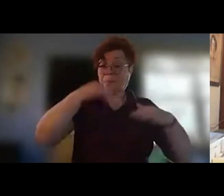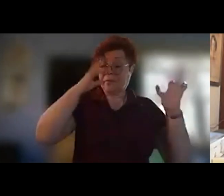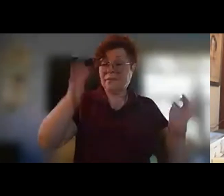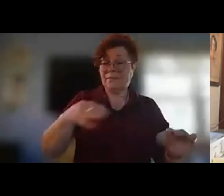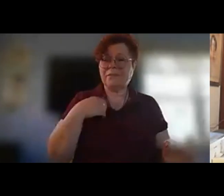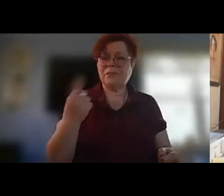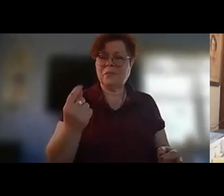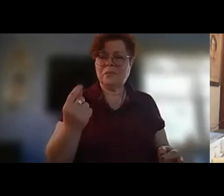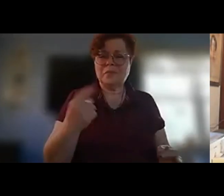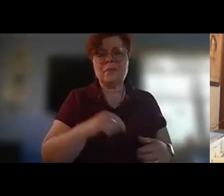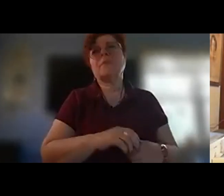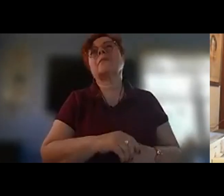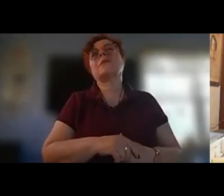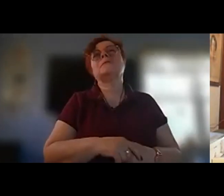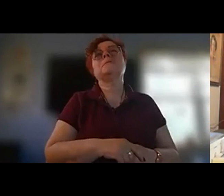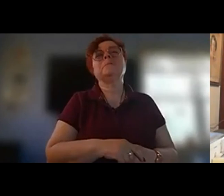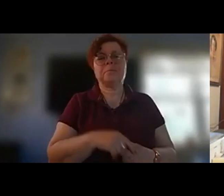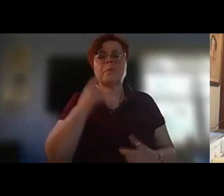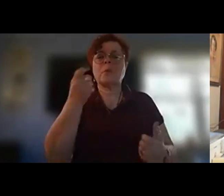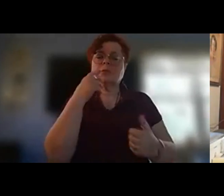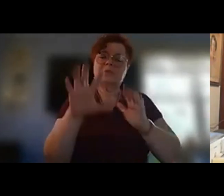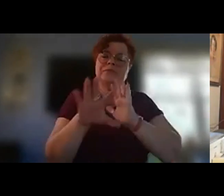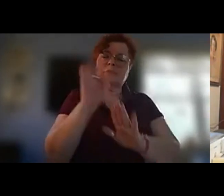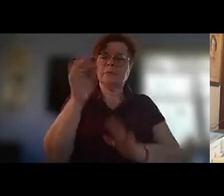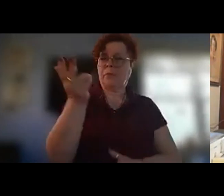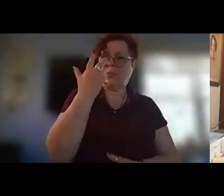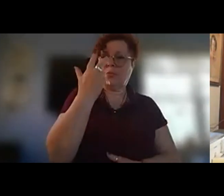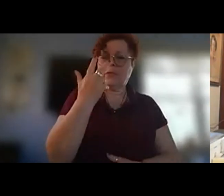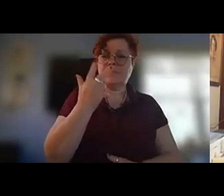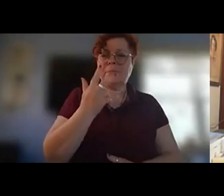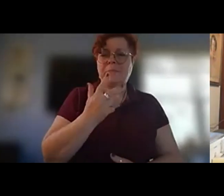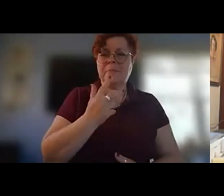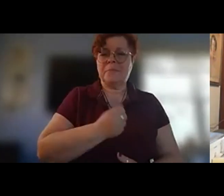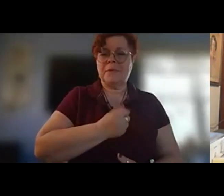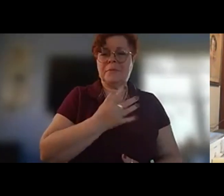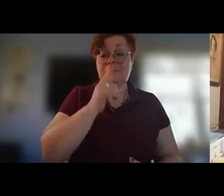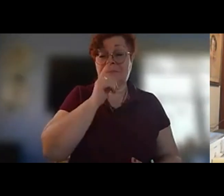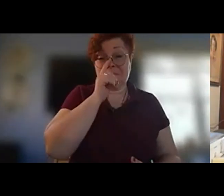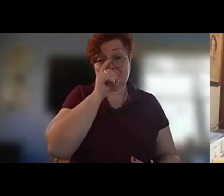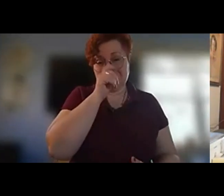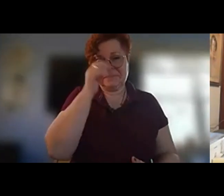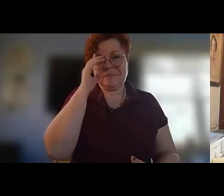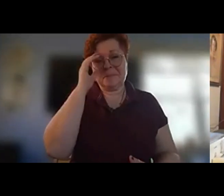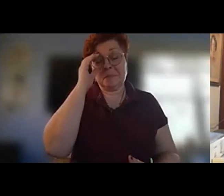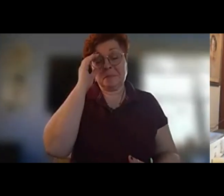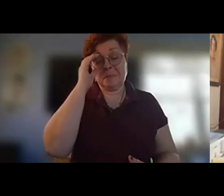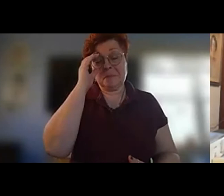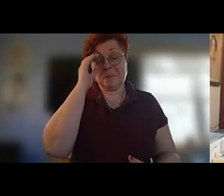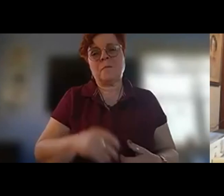three poems that you know oh for heaven's sake i'm so sorry let me